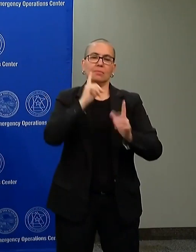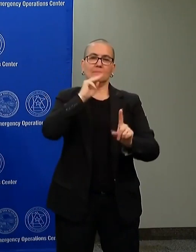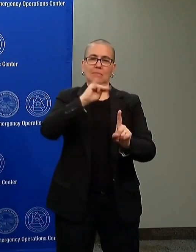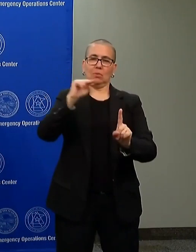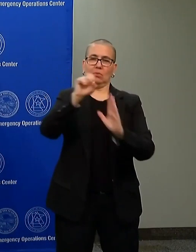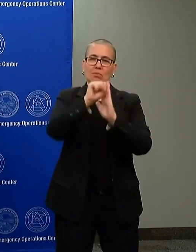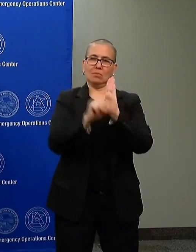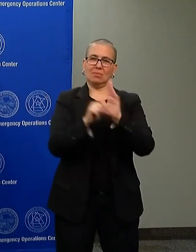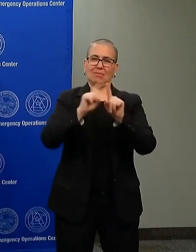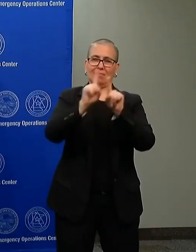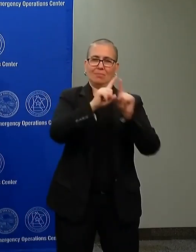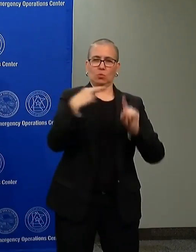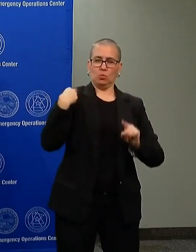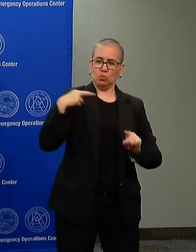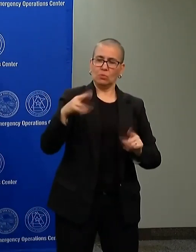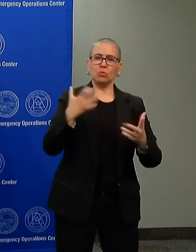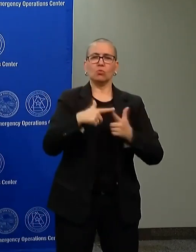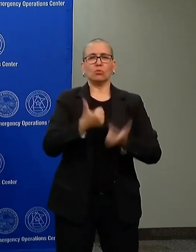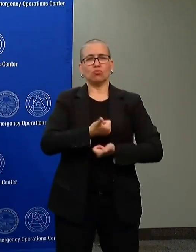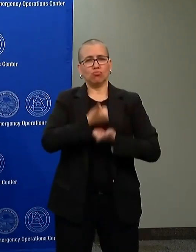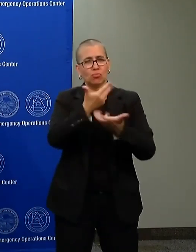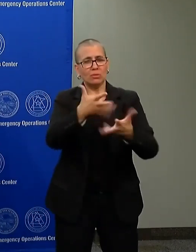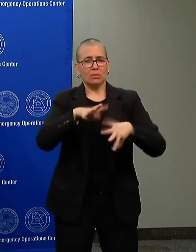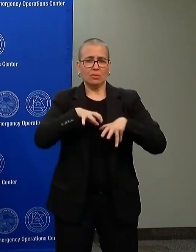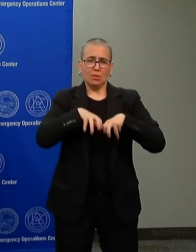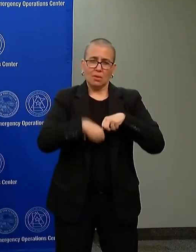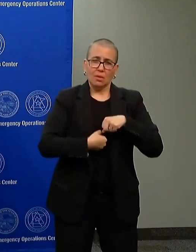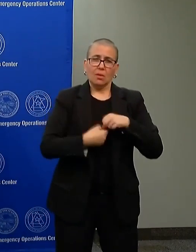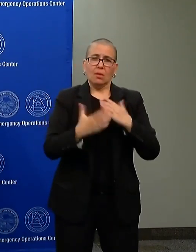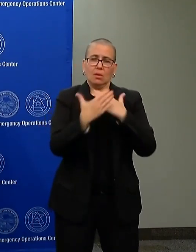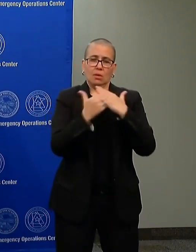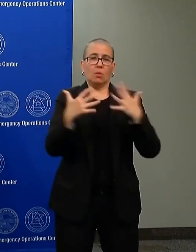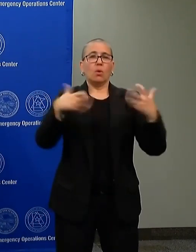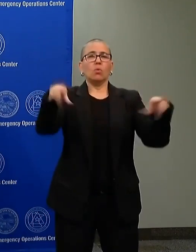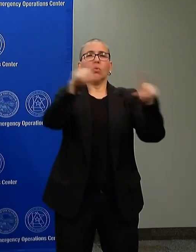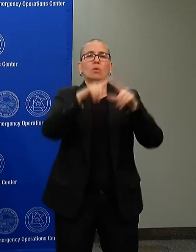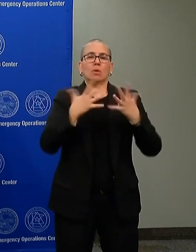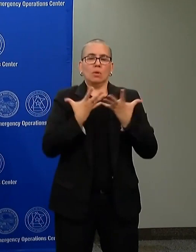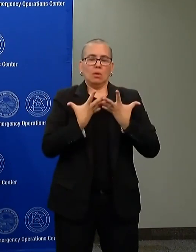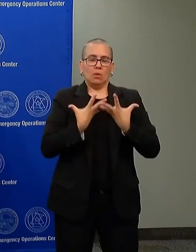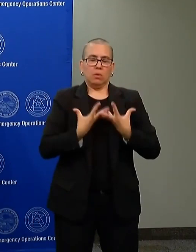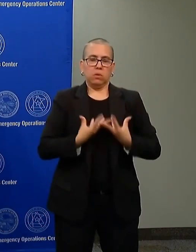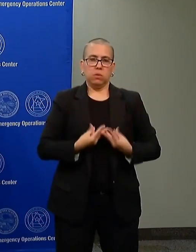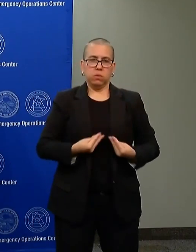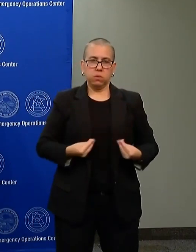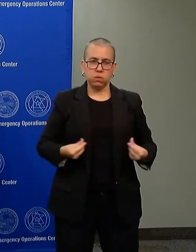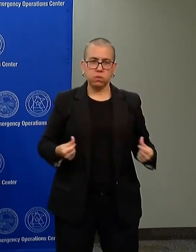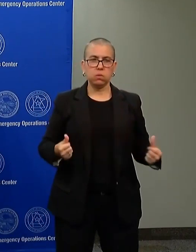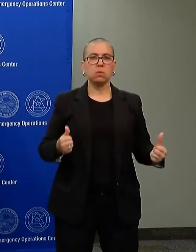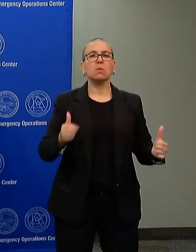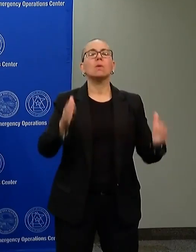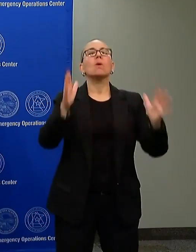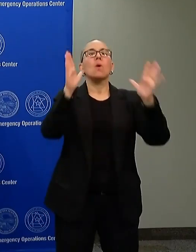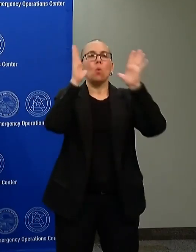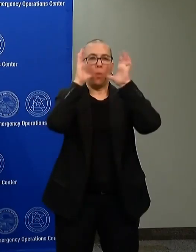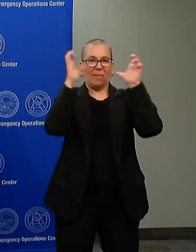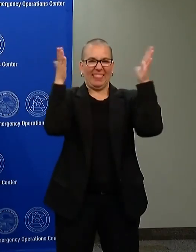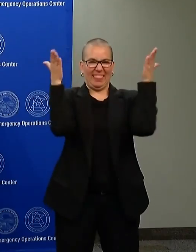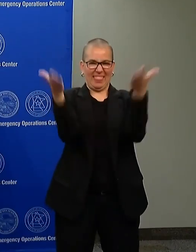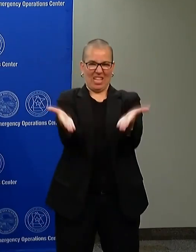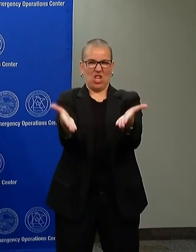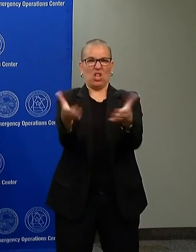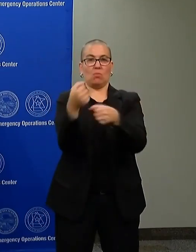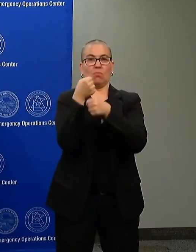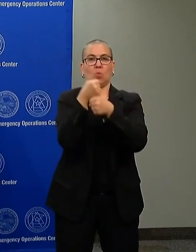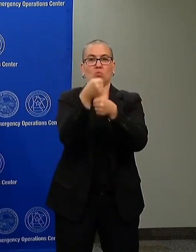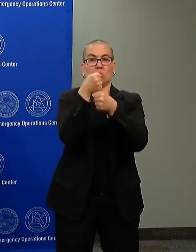true expressions of grief, true calls to heal our community and work. We will be out there and the folks that are here will be out there to